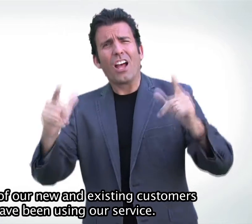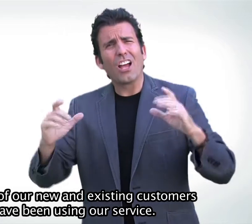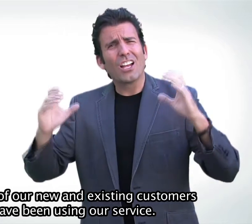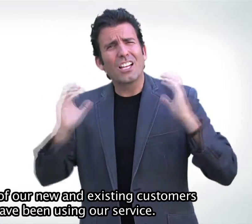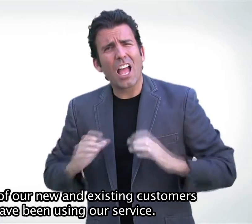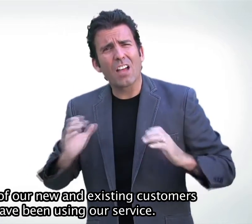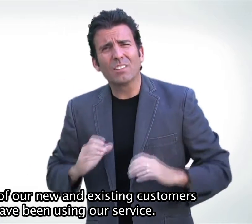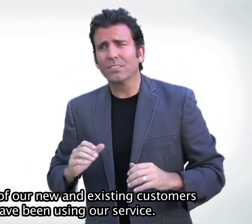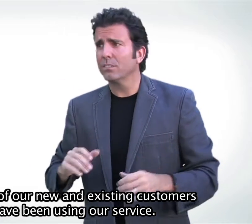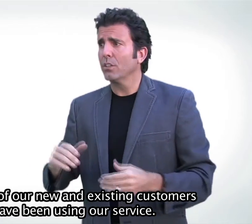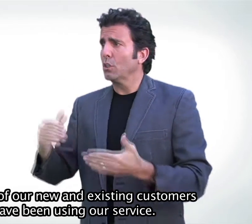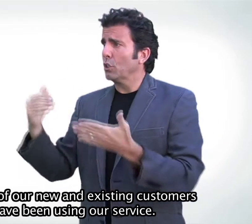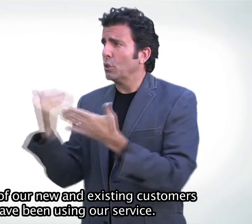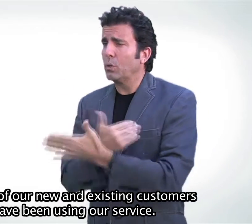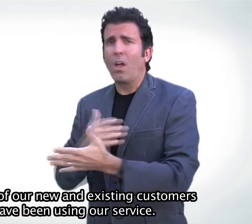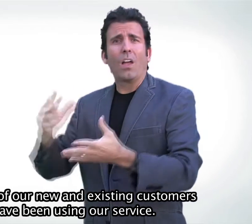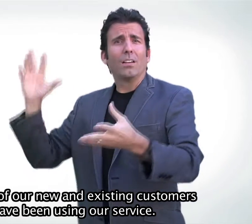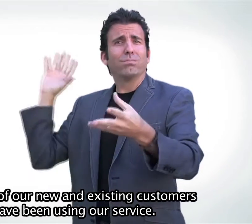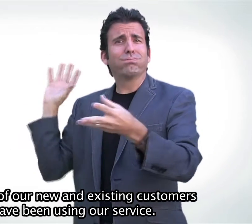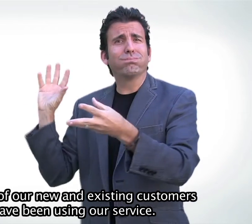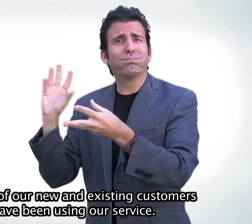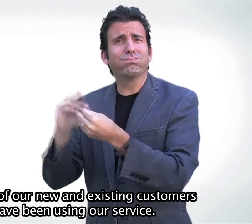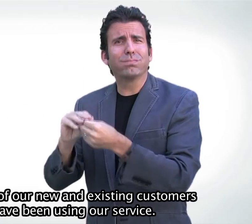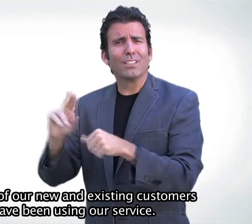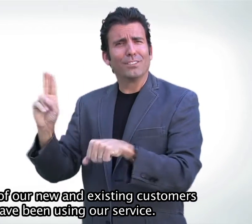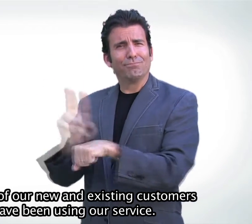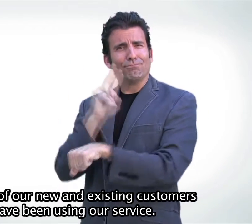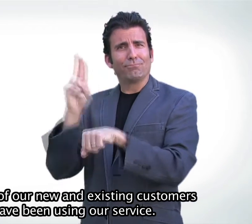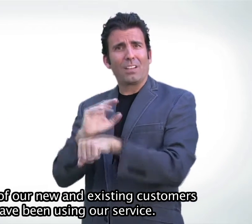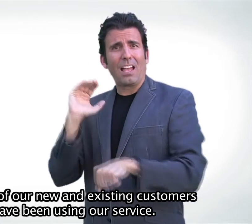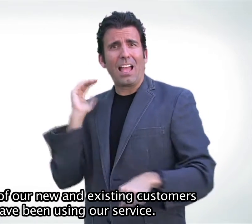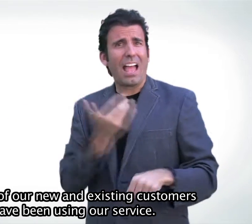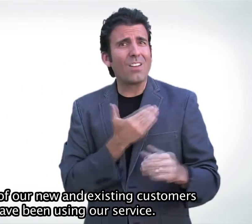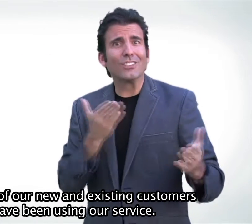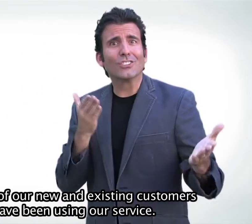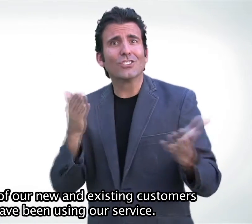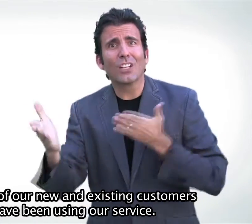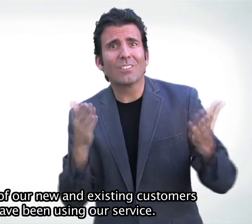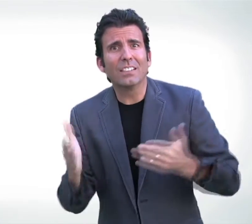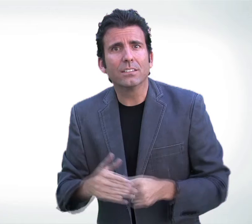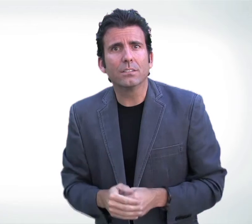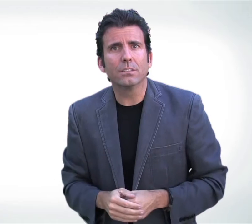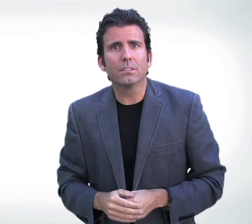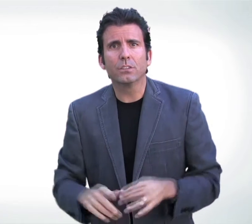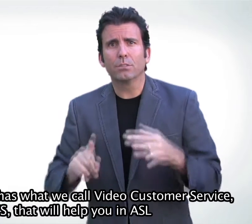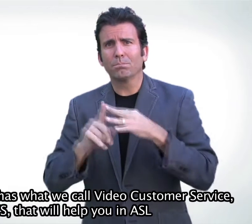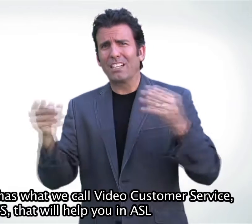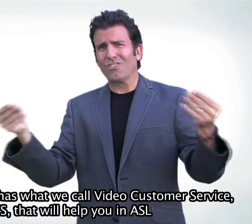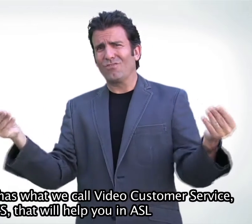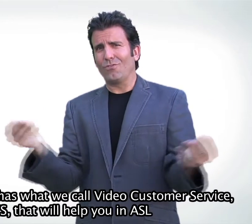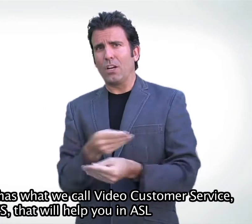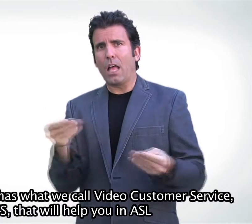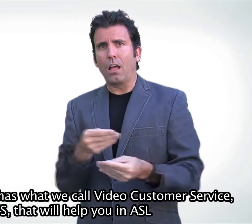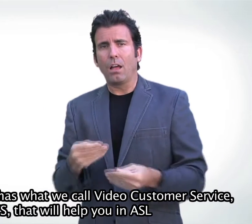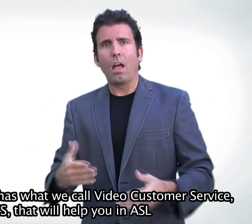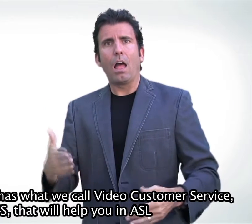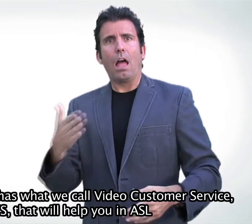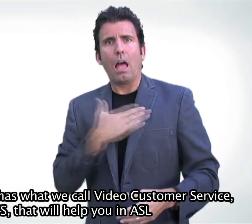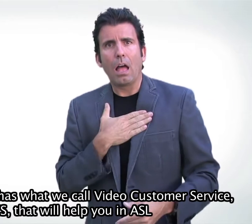Thanks to all of our new and existing customers who have been using our service, Sprint Relay Service has what we call a Video